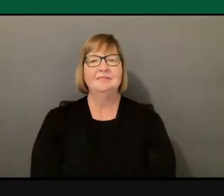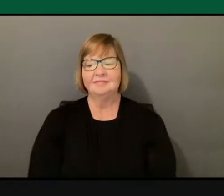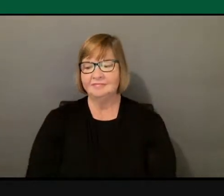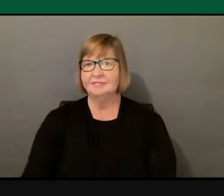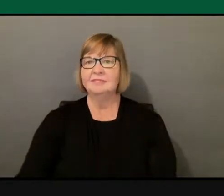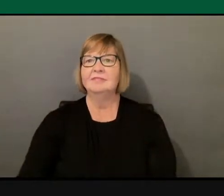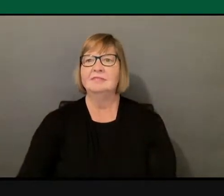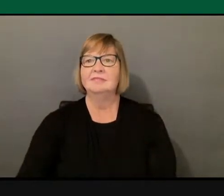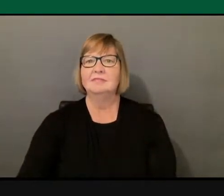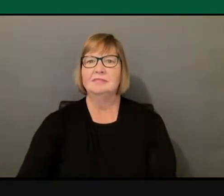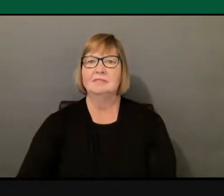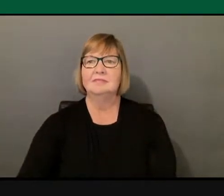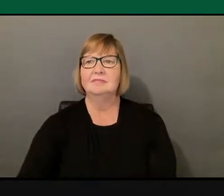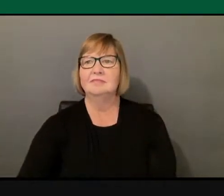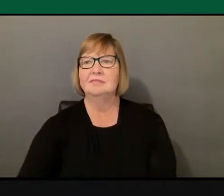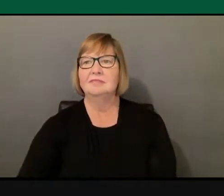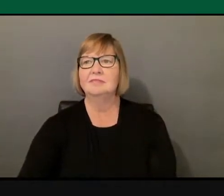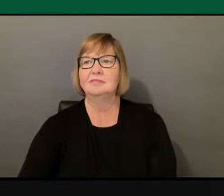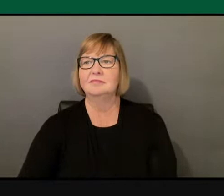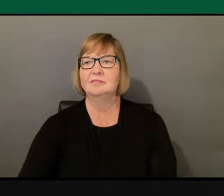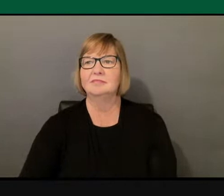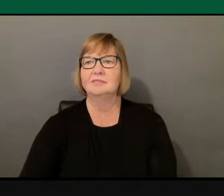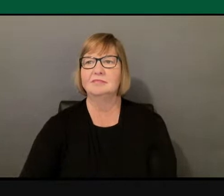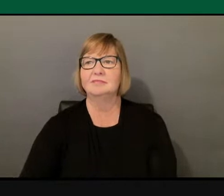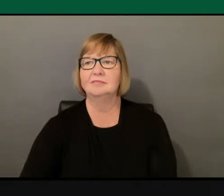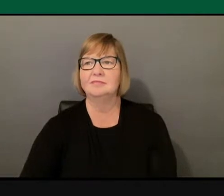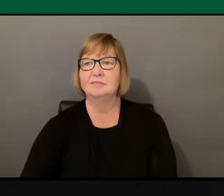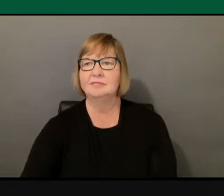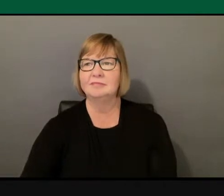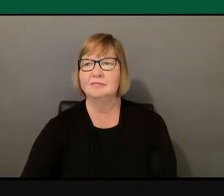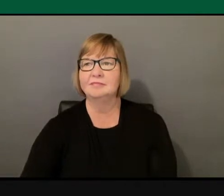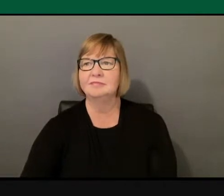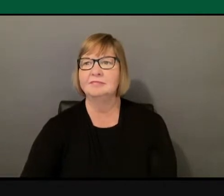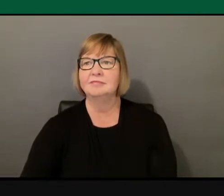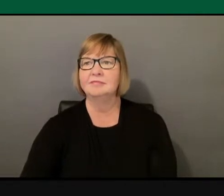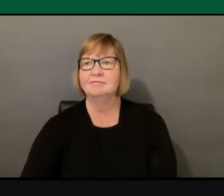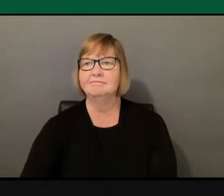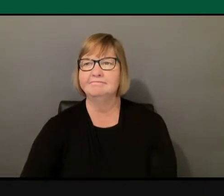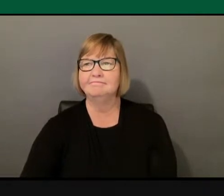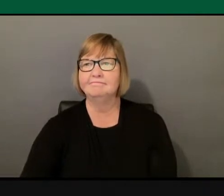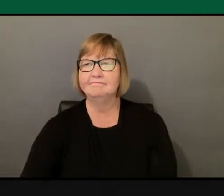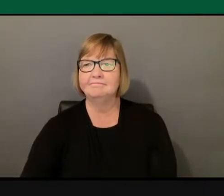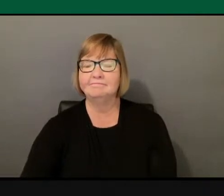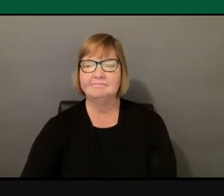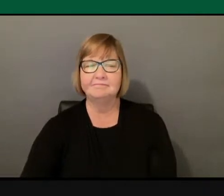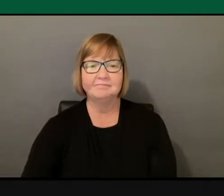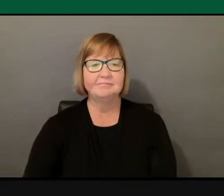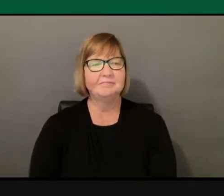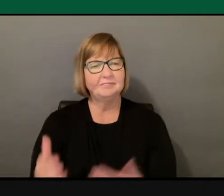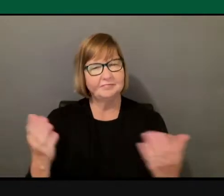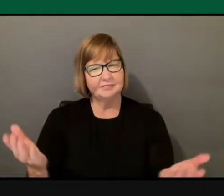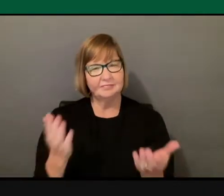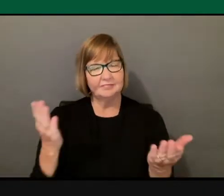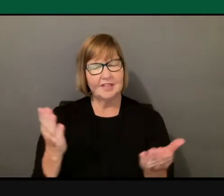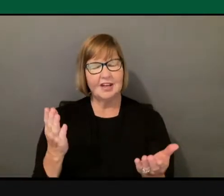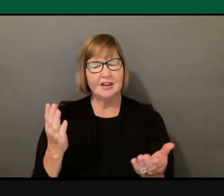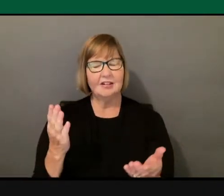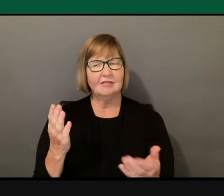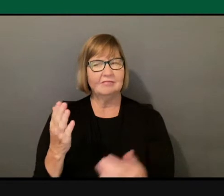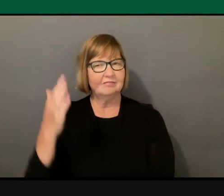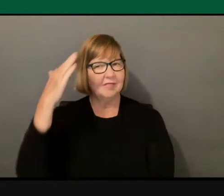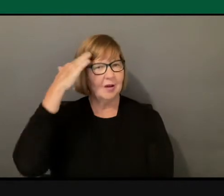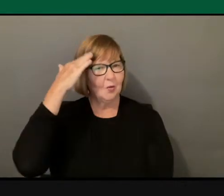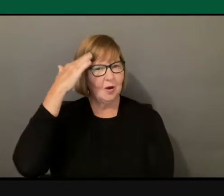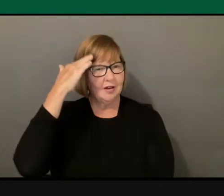So, this panel is our awareness panel. And the intention here is that we want to make each other aware,